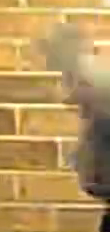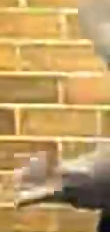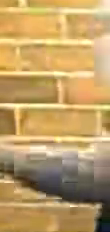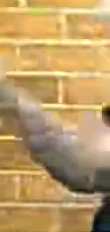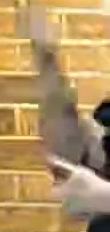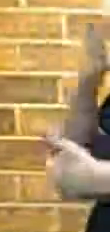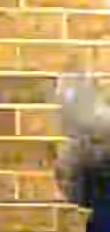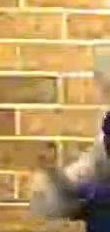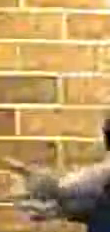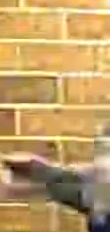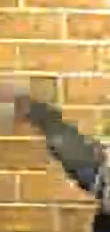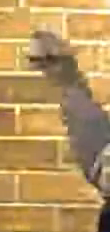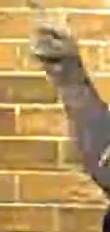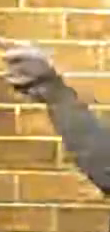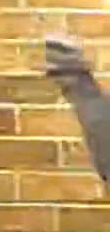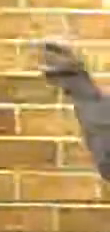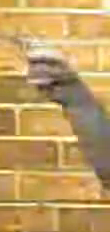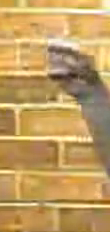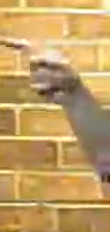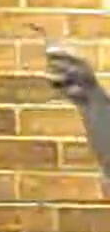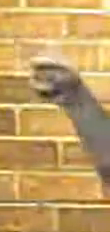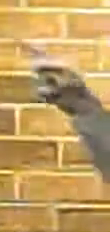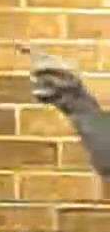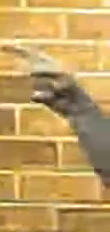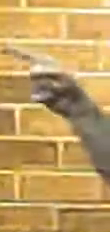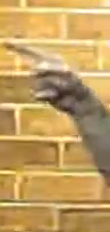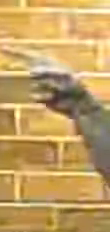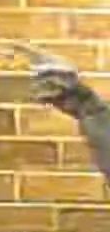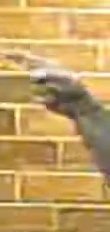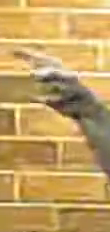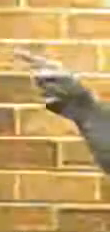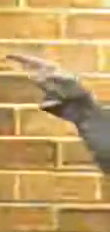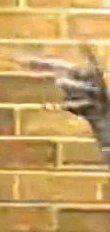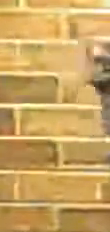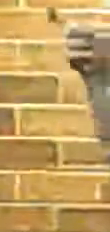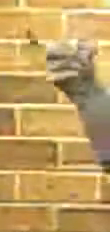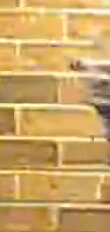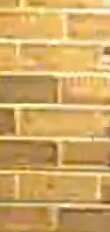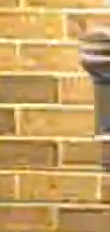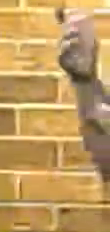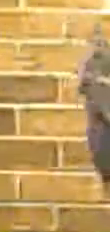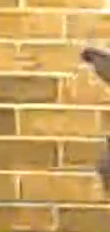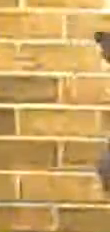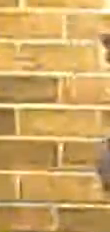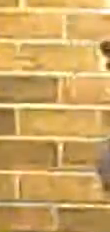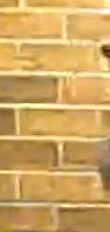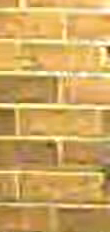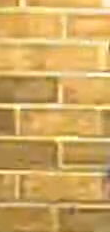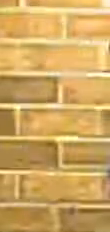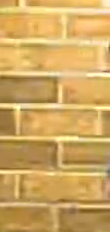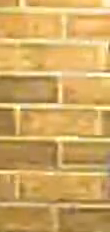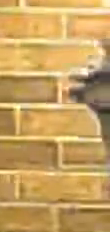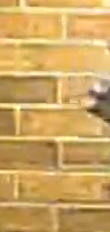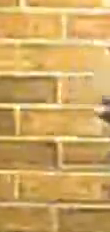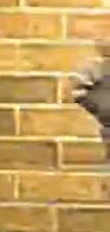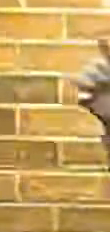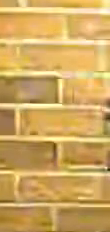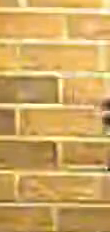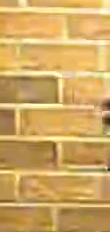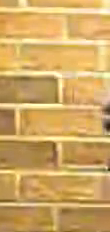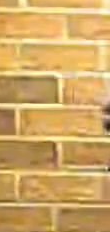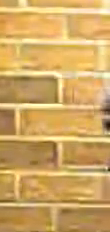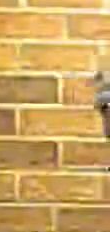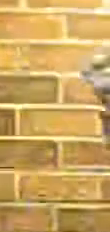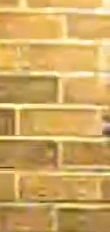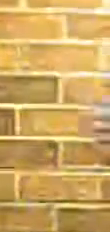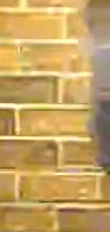intend to seek a legal agreement to make this contract, to make it a formal contract.